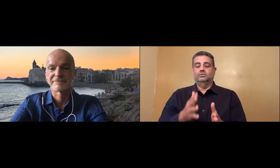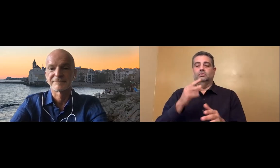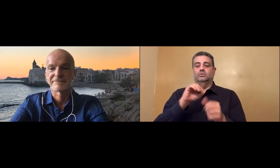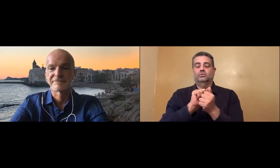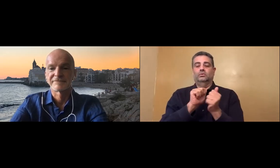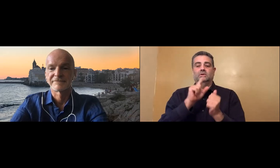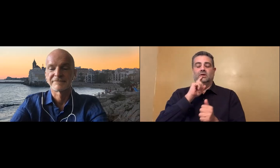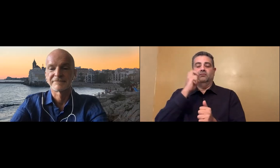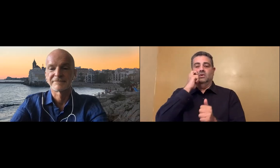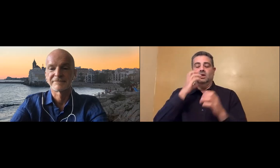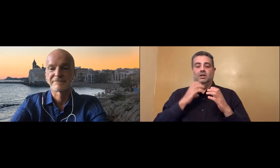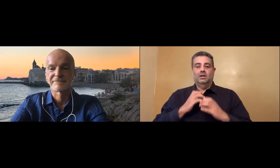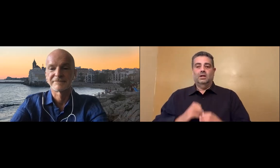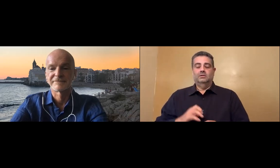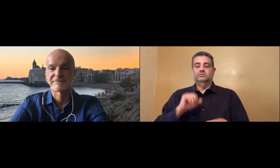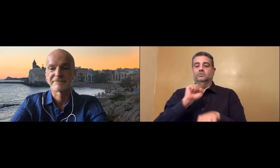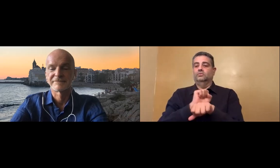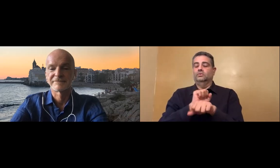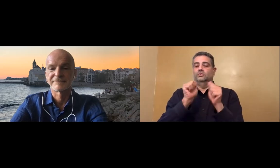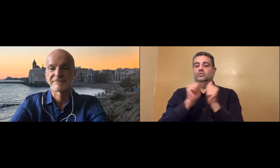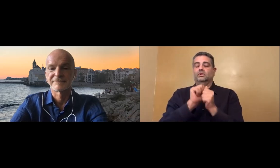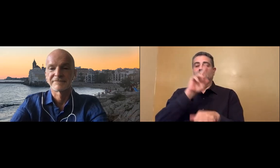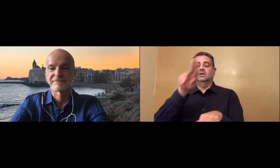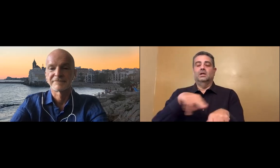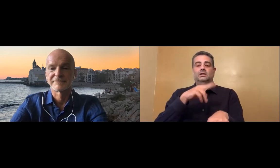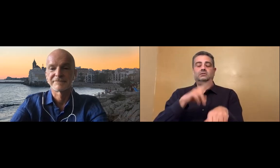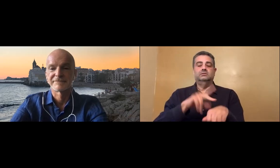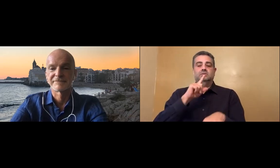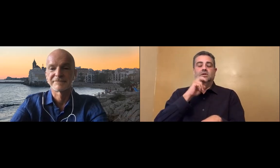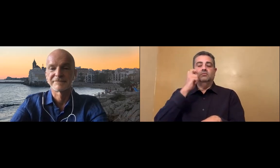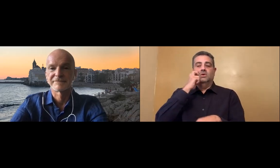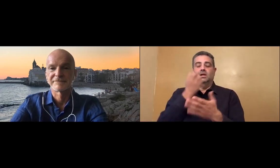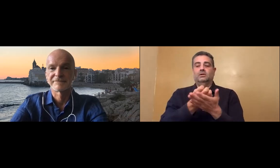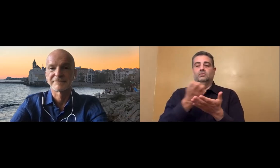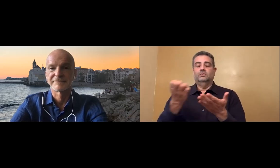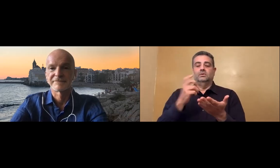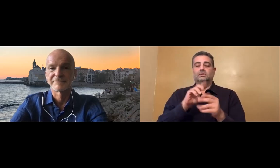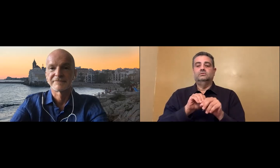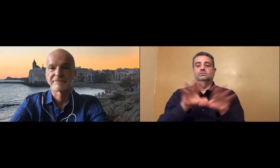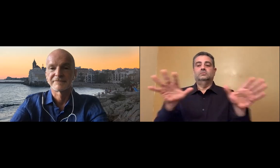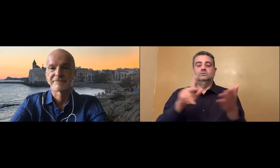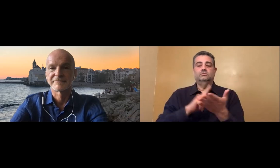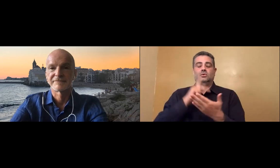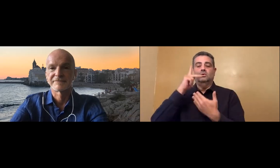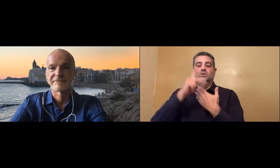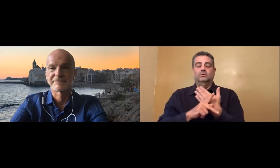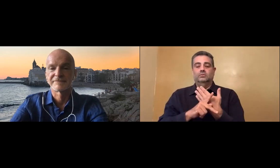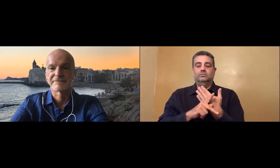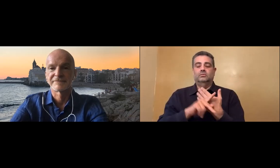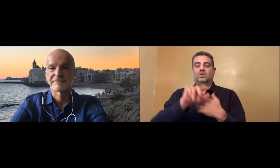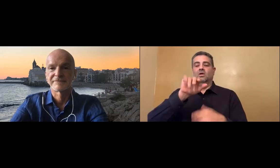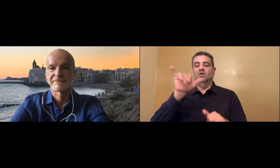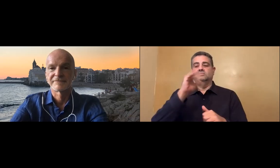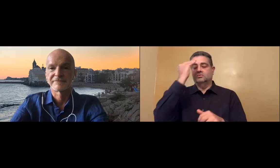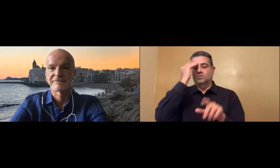I'm also a trainer. I work with deafblind consumers. As well as the National Deafblind